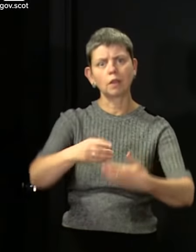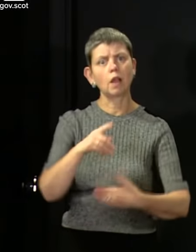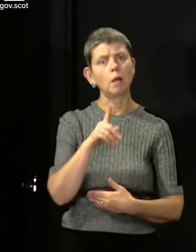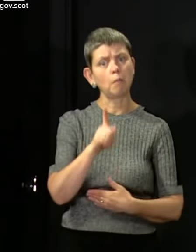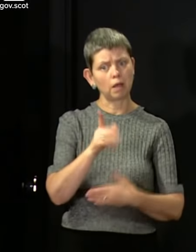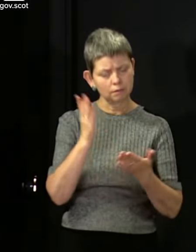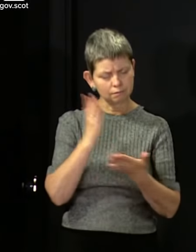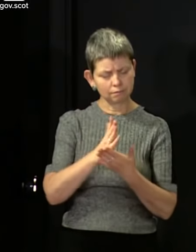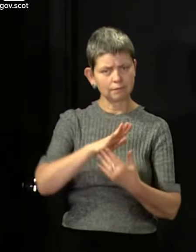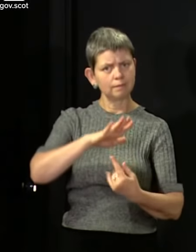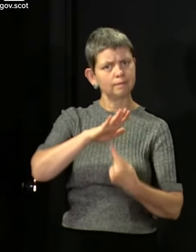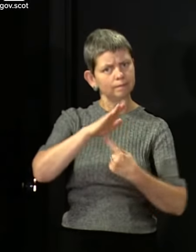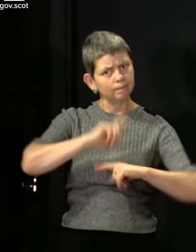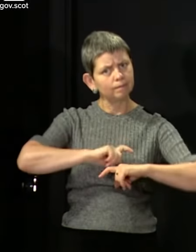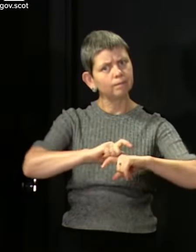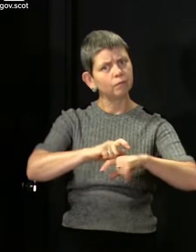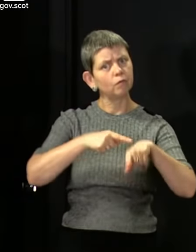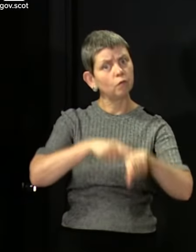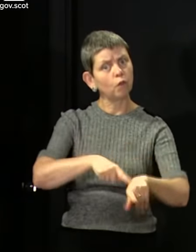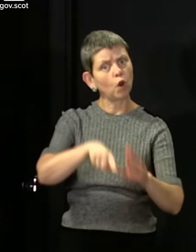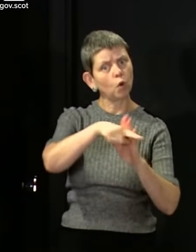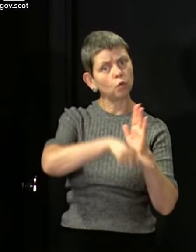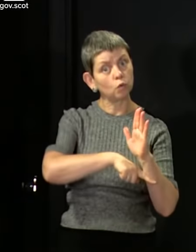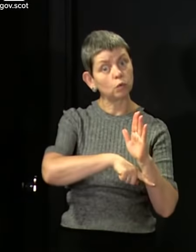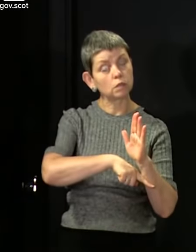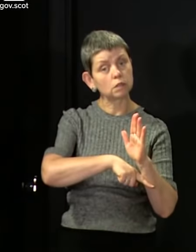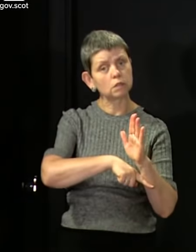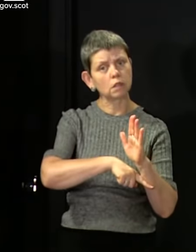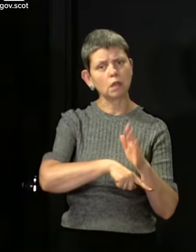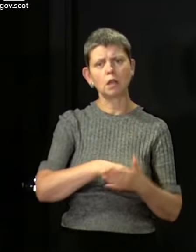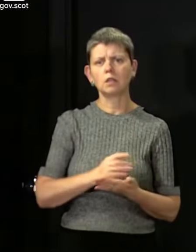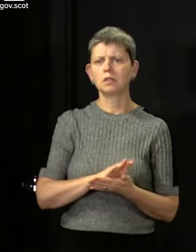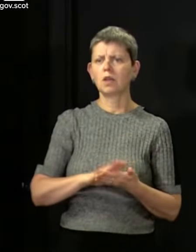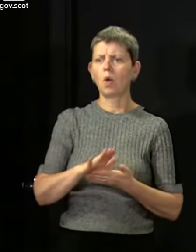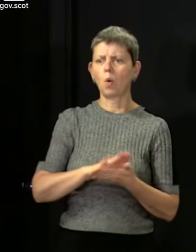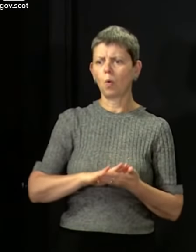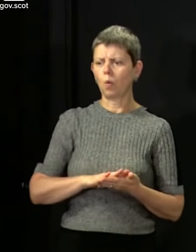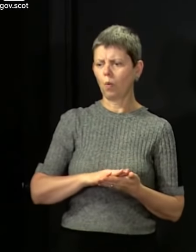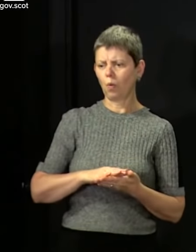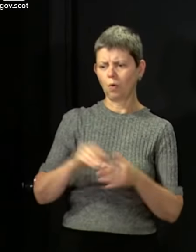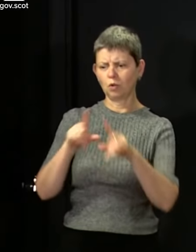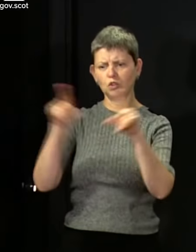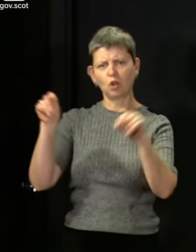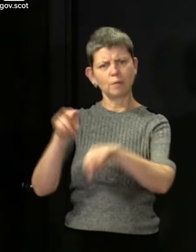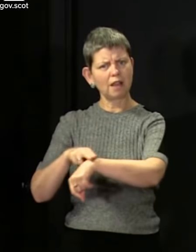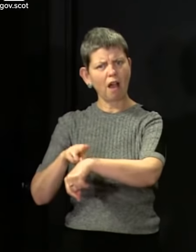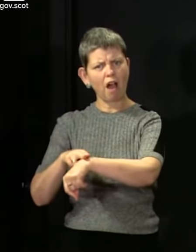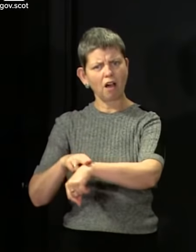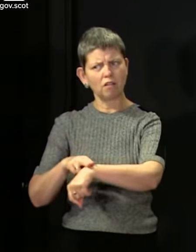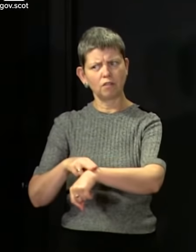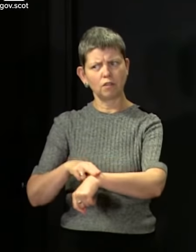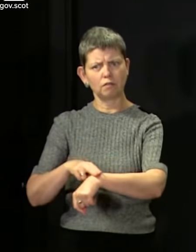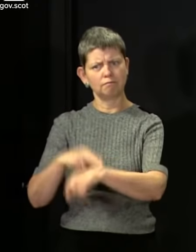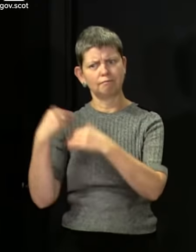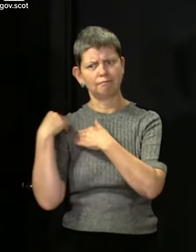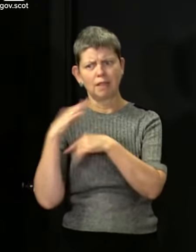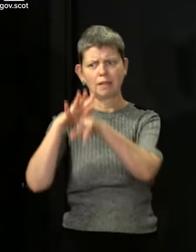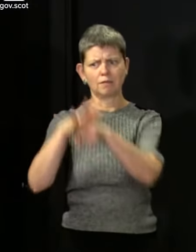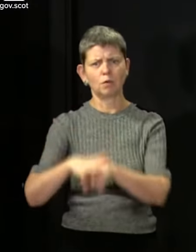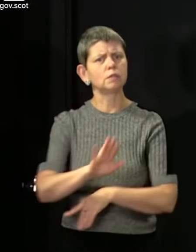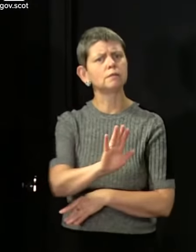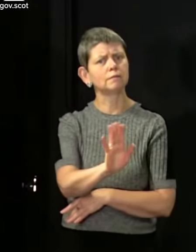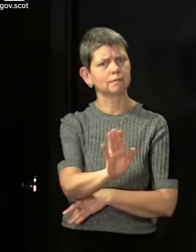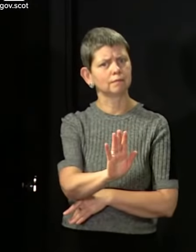you know, that's my plea to everybody. Don't ever put a shop worker into the position of having to enforce it because it's not their job,